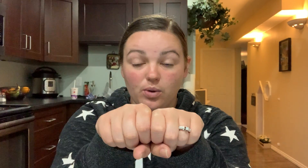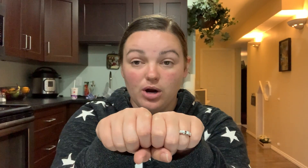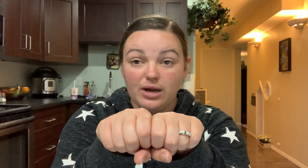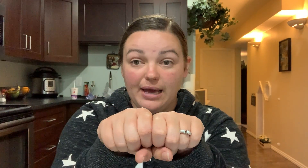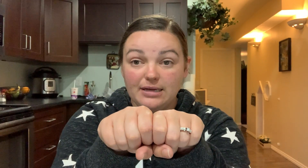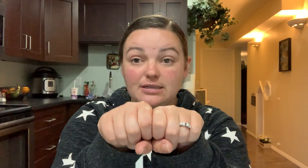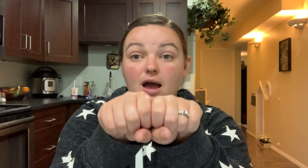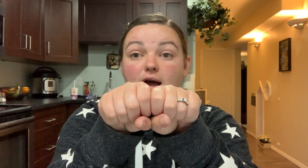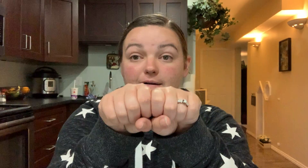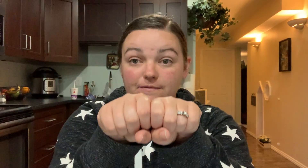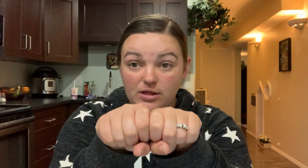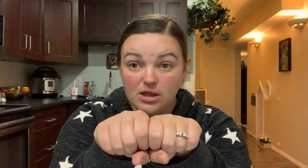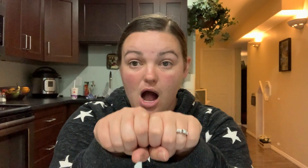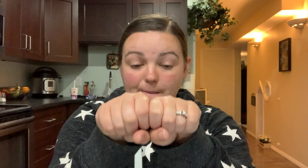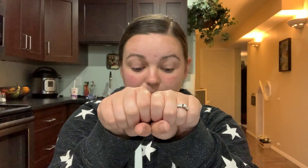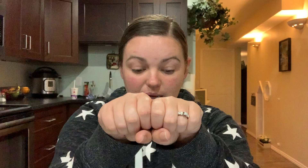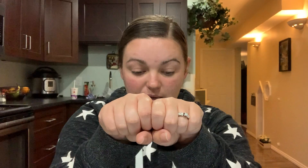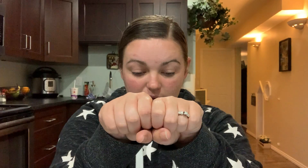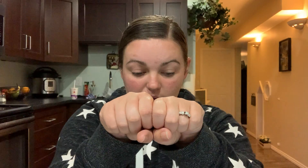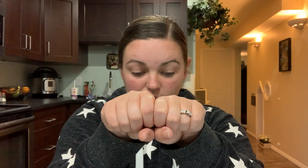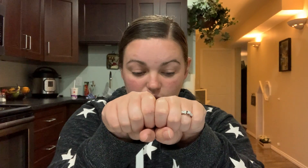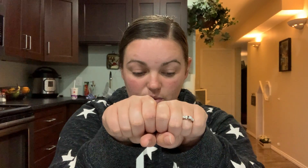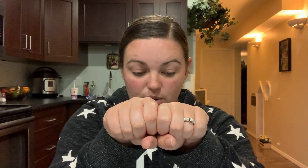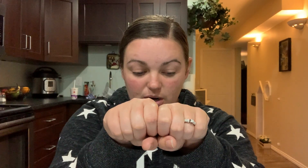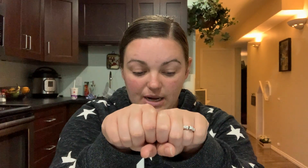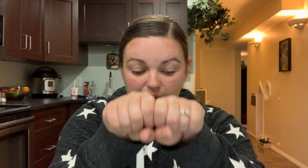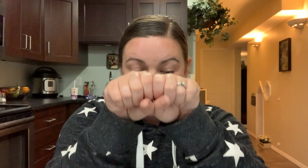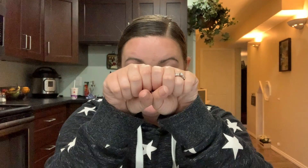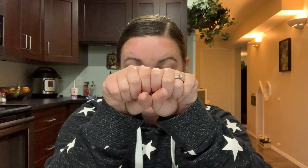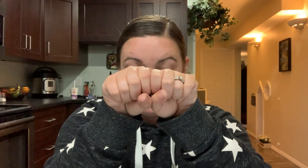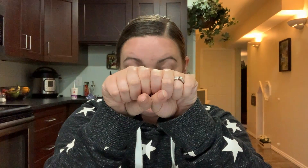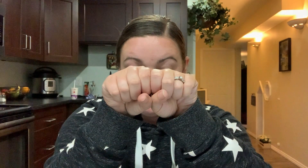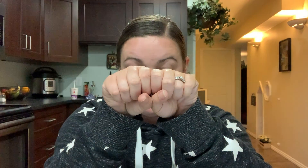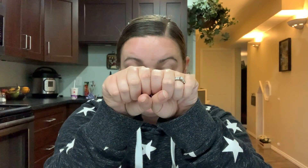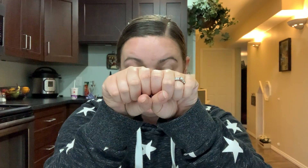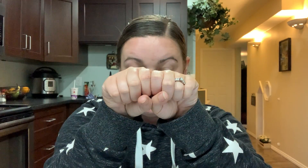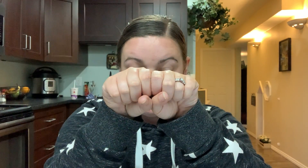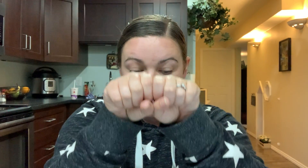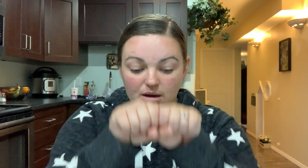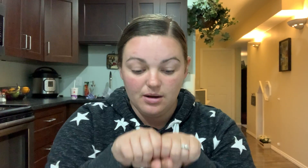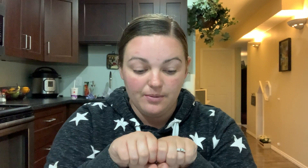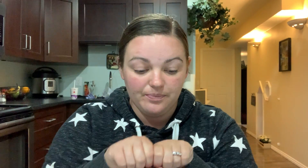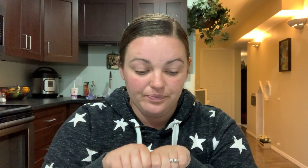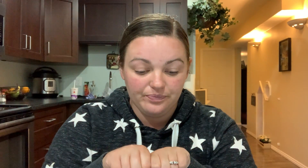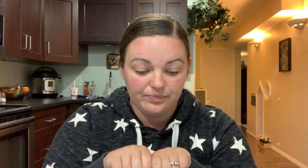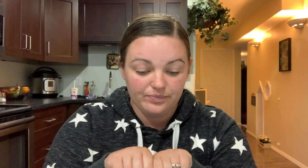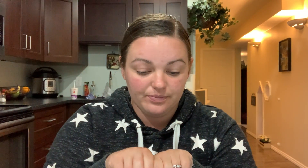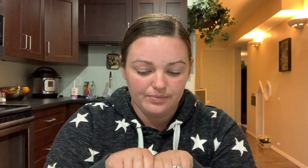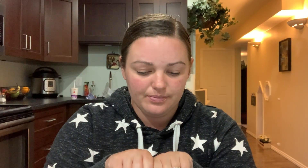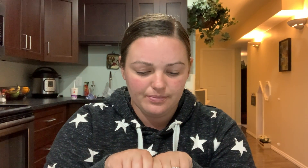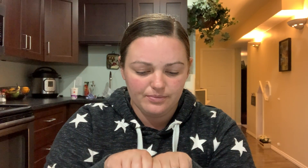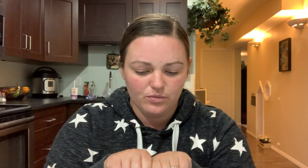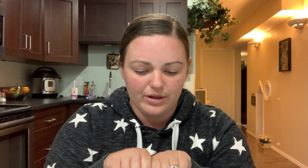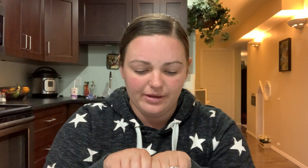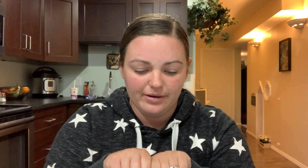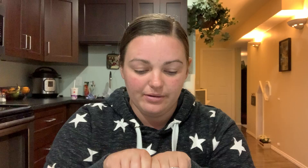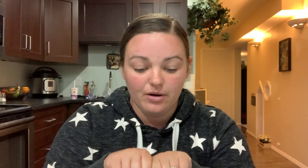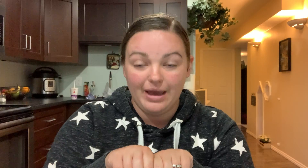word is flop. The word is, what the? Okay,